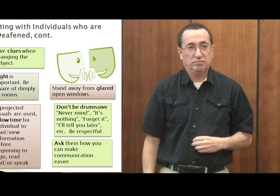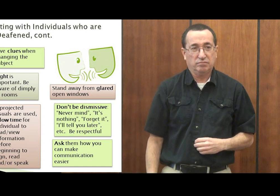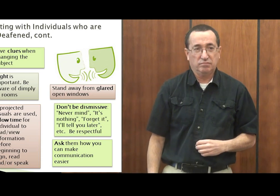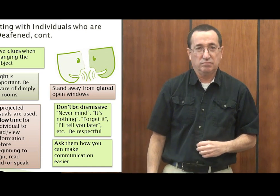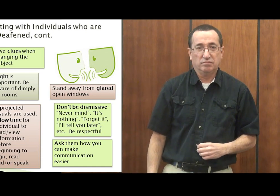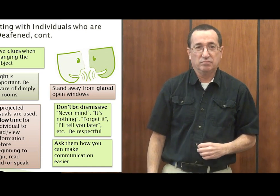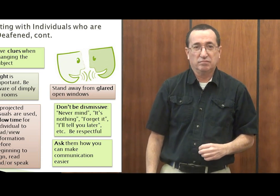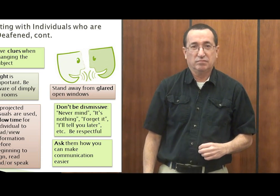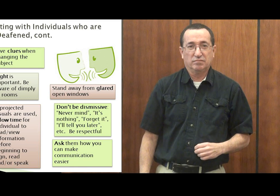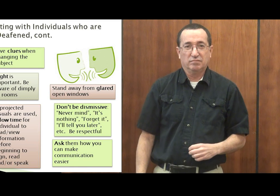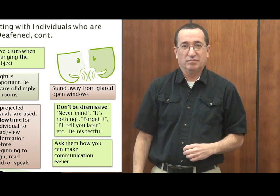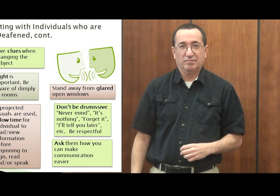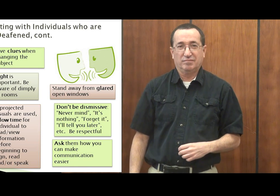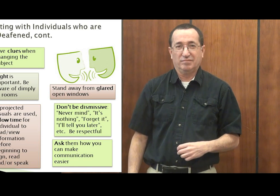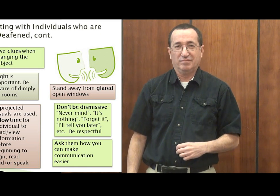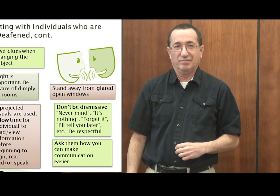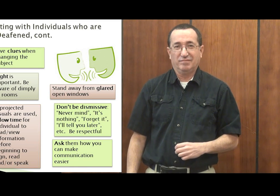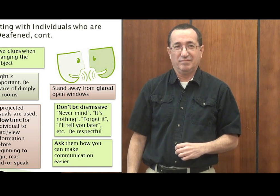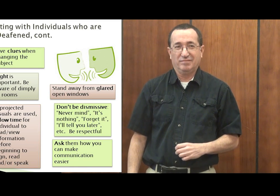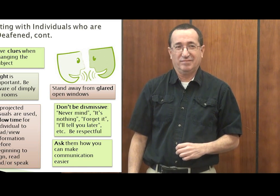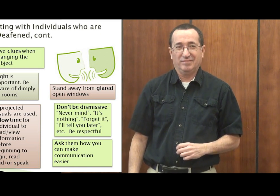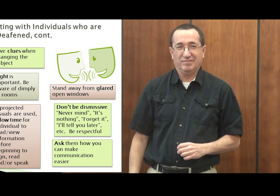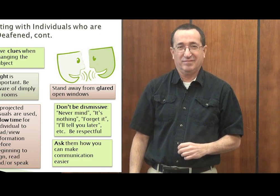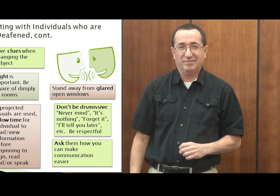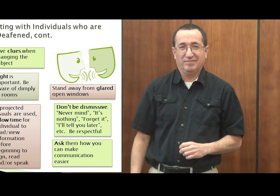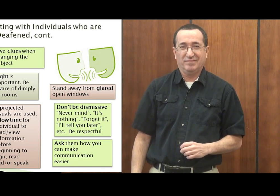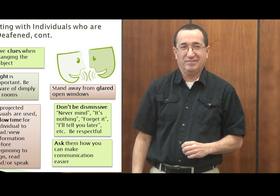for the deaf person to be able to see the interpreter and the speaker.